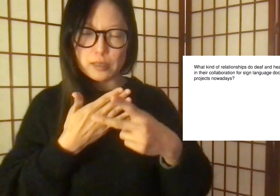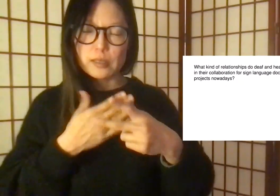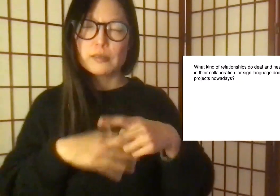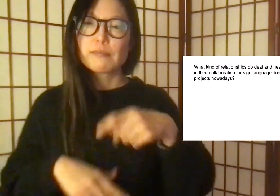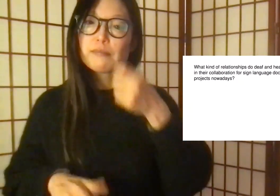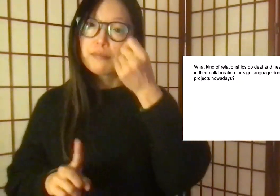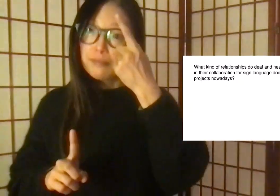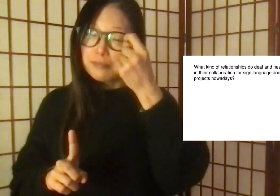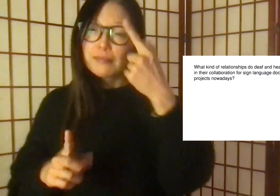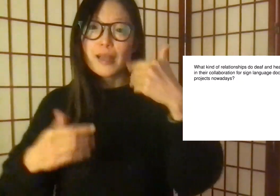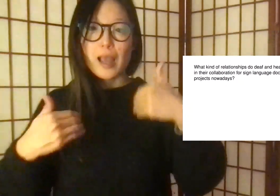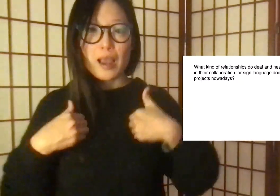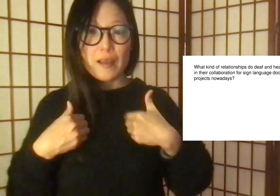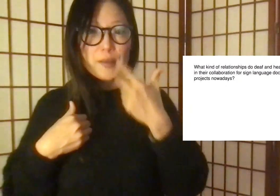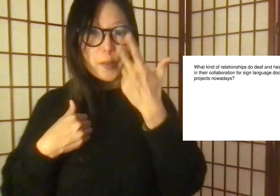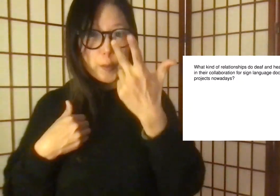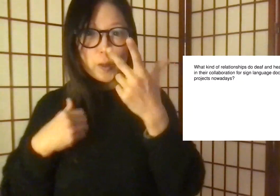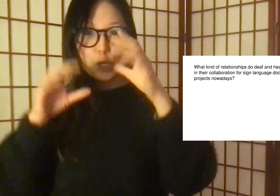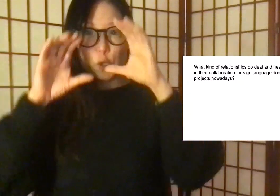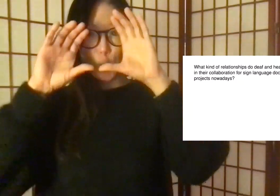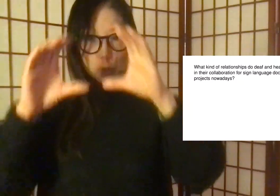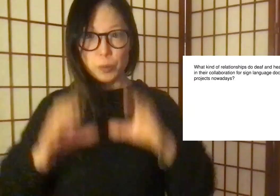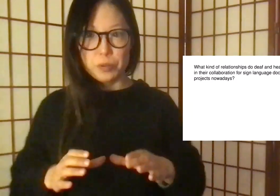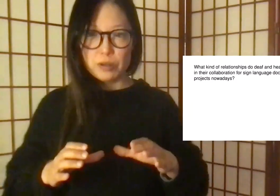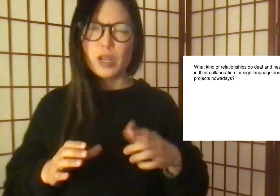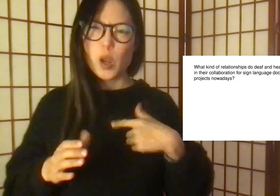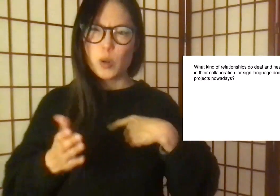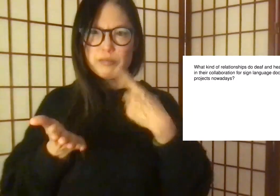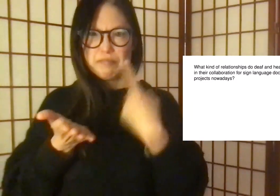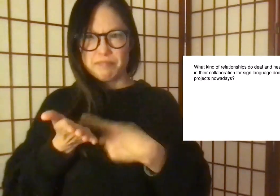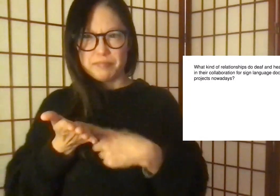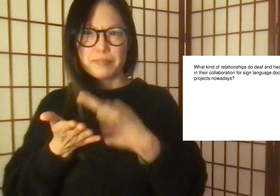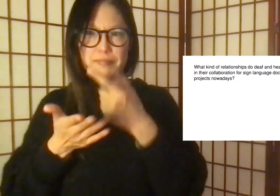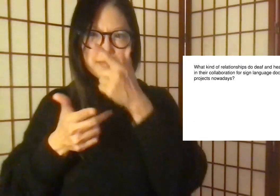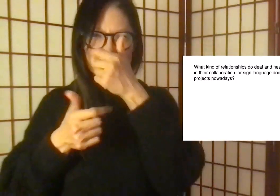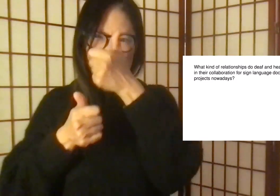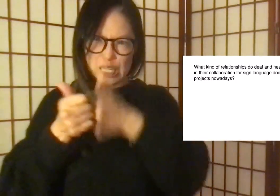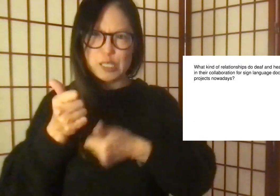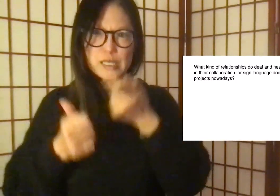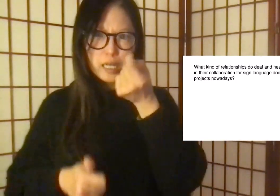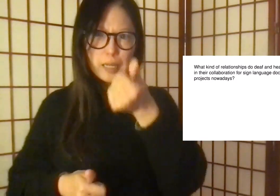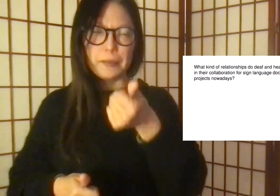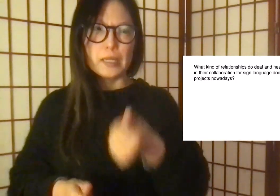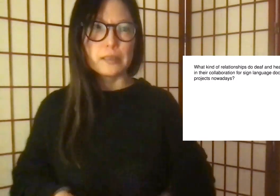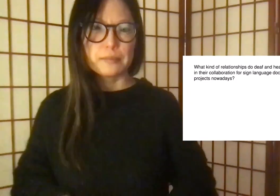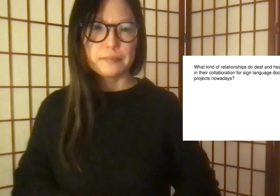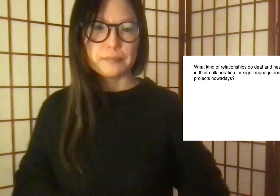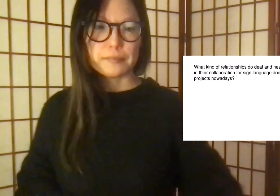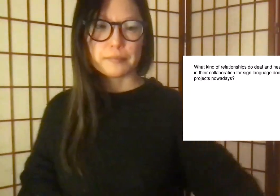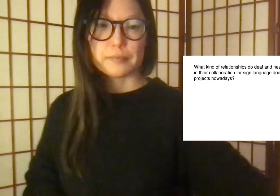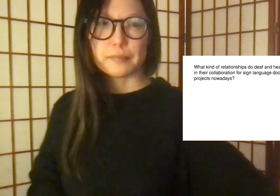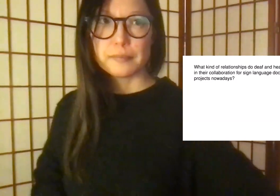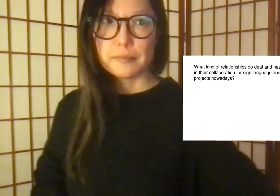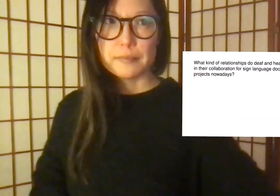in their sign language documentation projects. There are three groups of which I will discuss further.